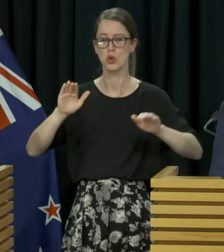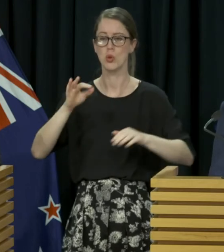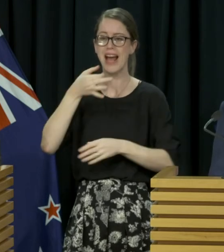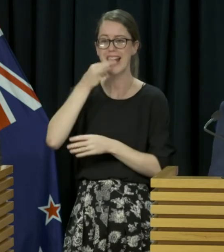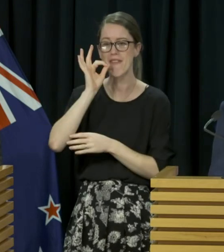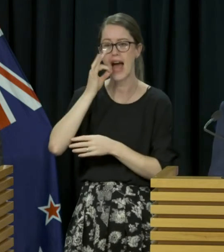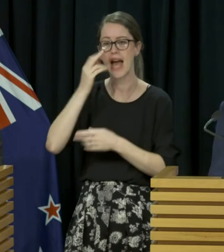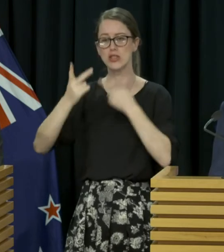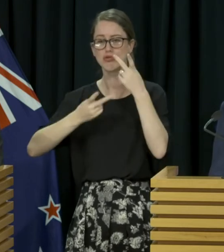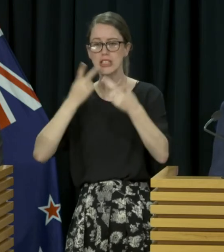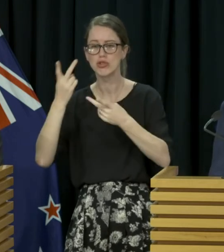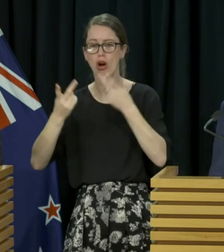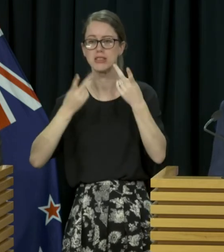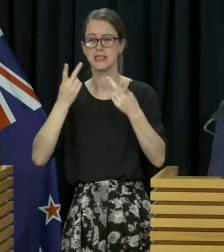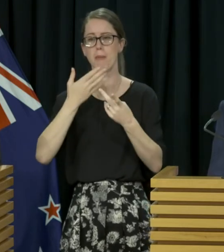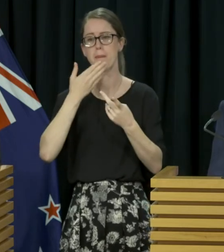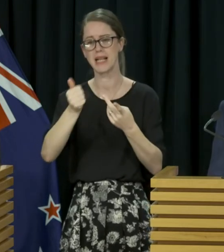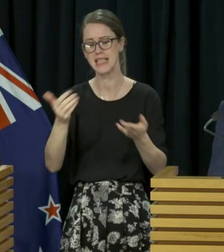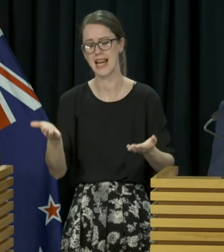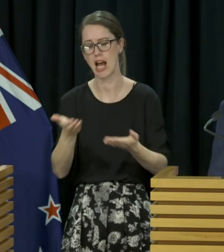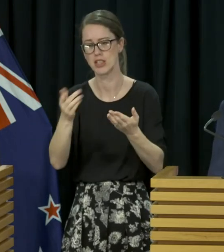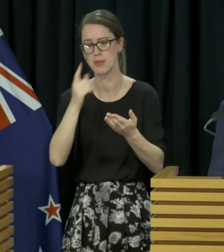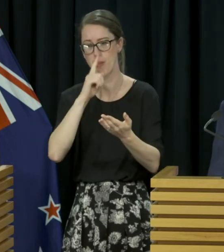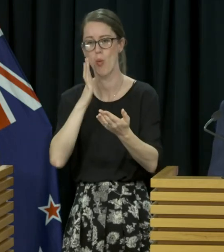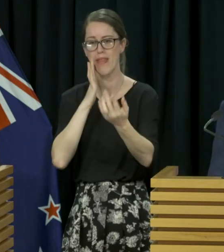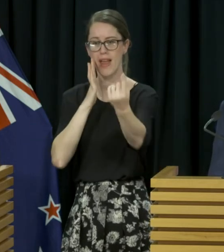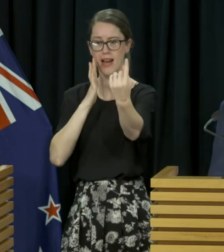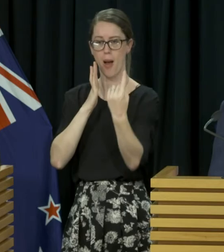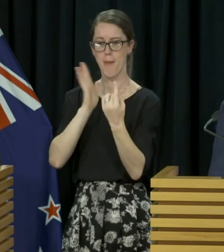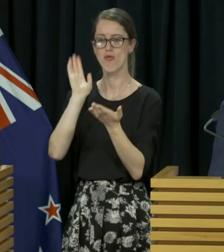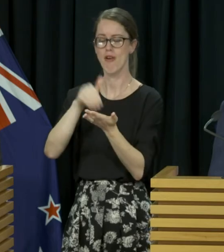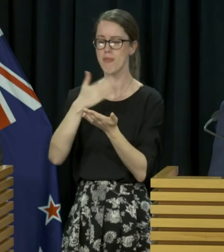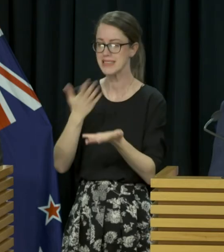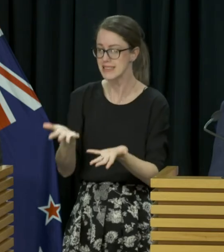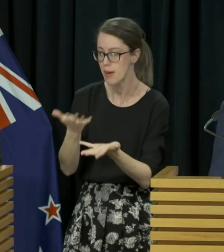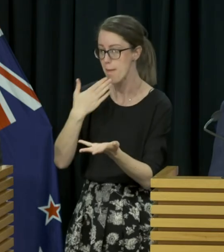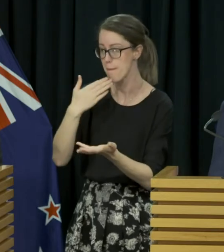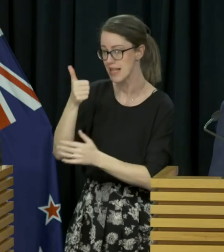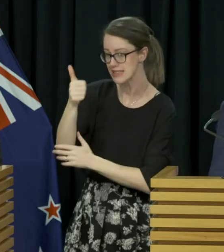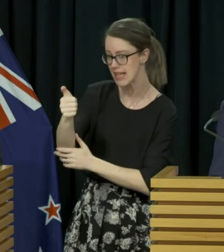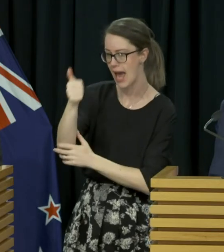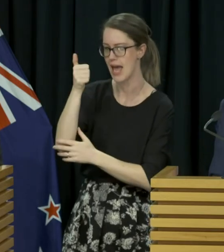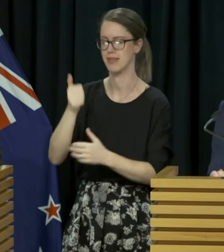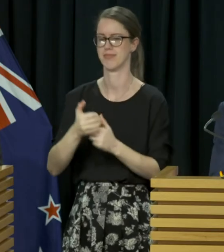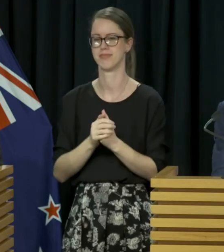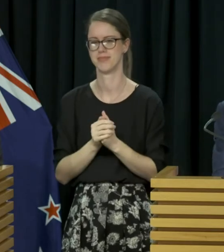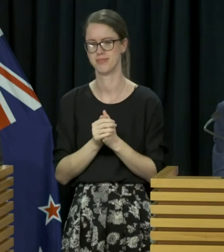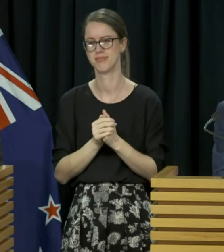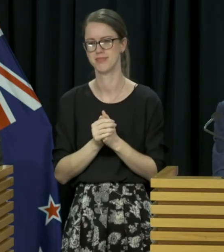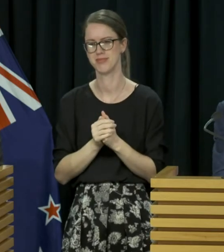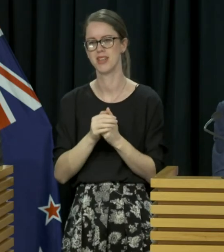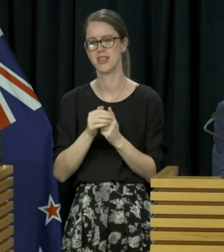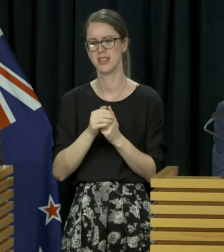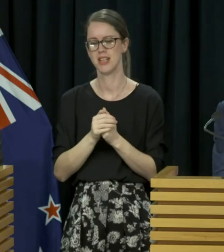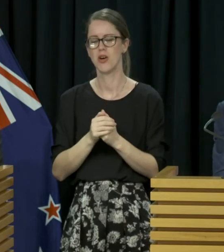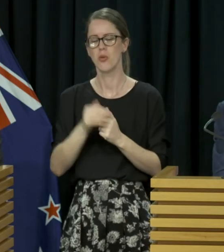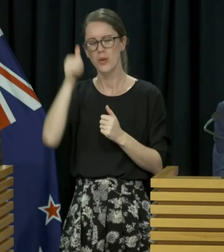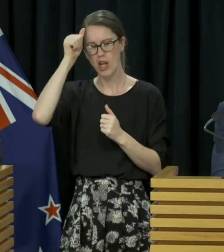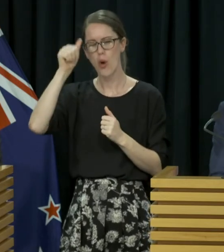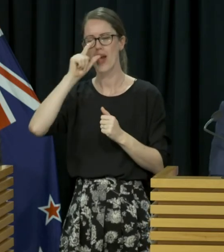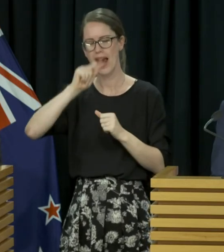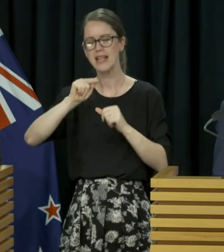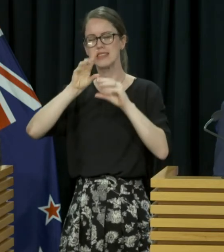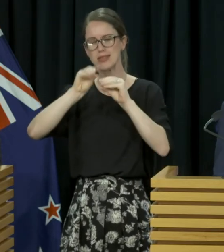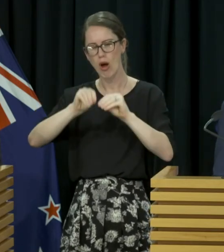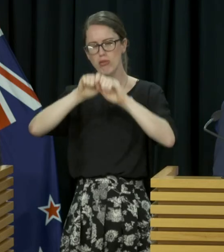Please encourage people to scan in when they arrive at your premises. We know how to prevent the spread of COVID